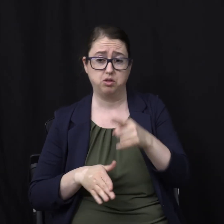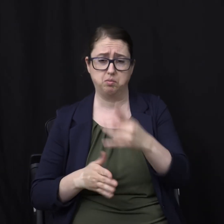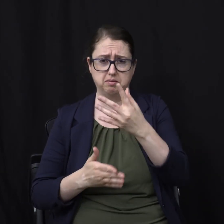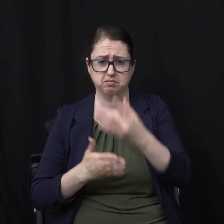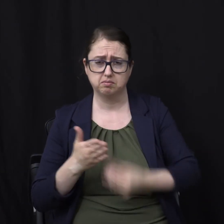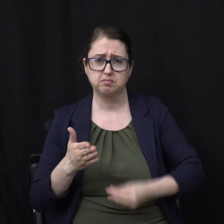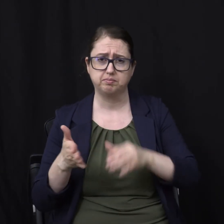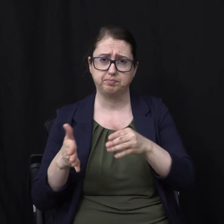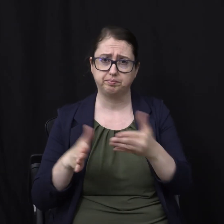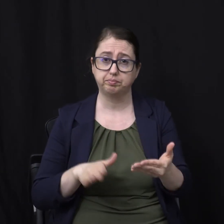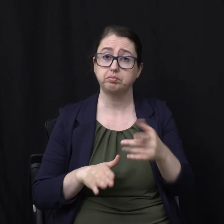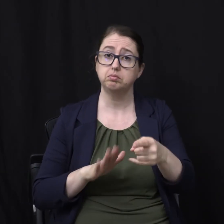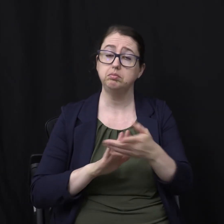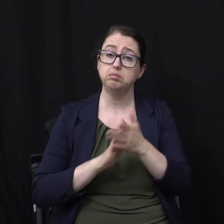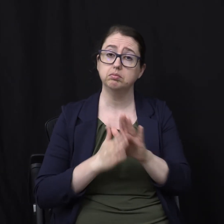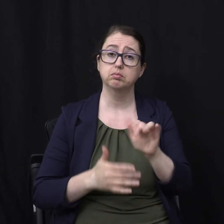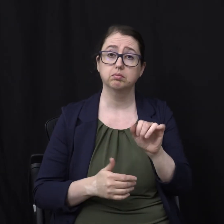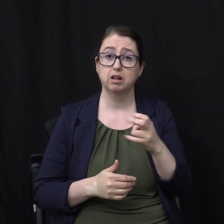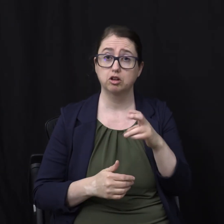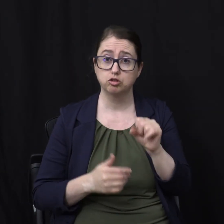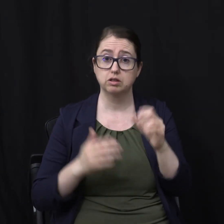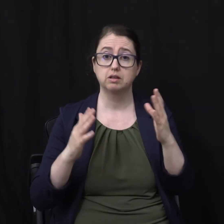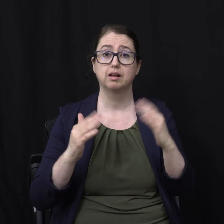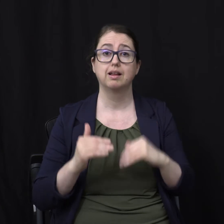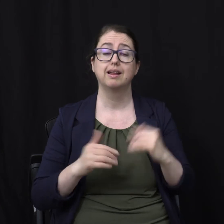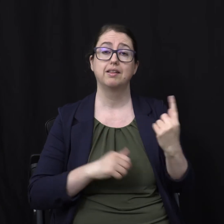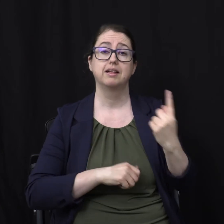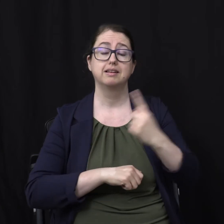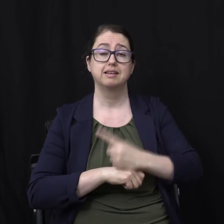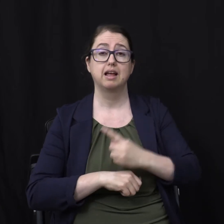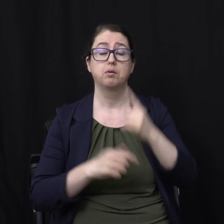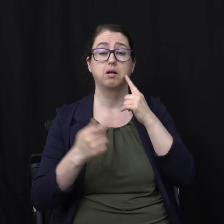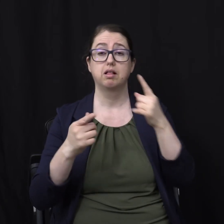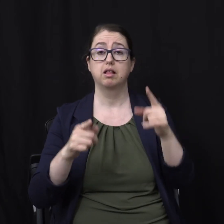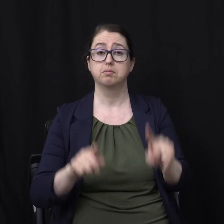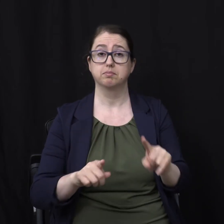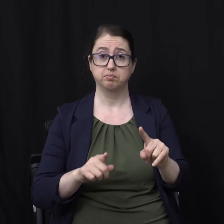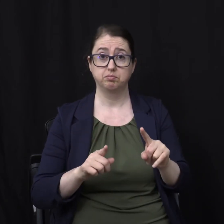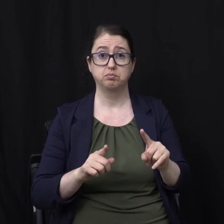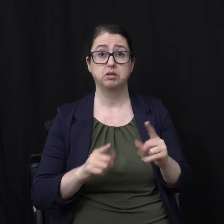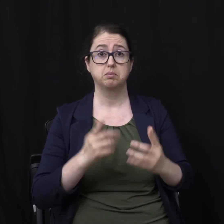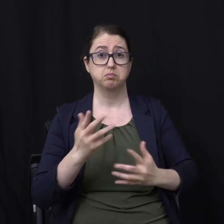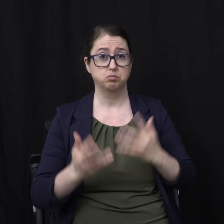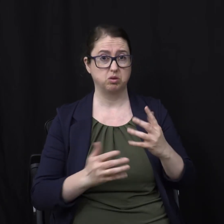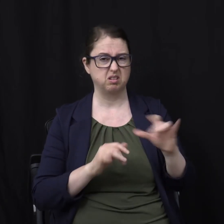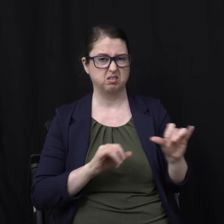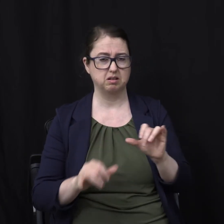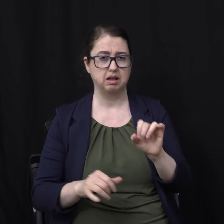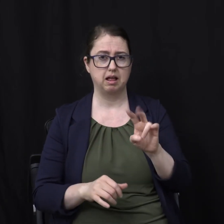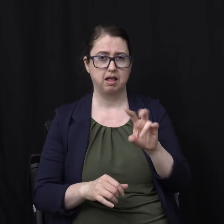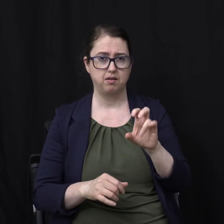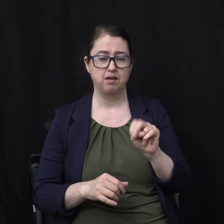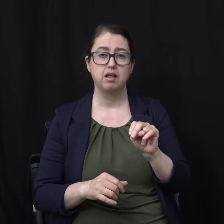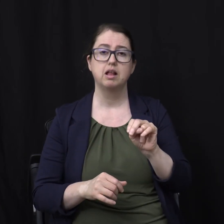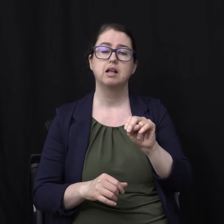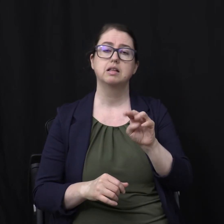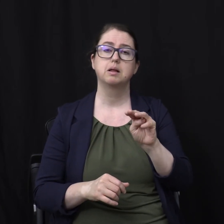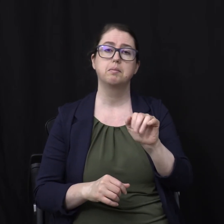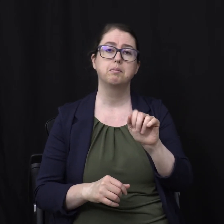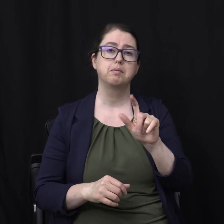This one Oh you become ashes This one For behold the day cometh That shall burn as an oven I'm in Malachi 4 verse 1 And